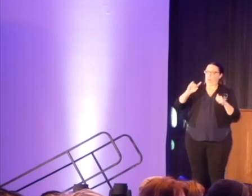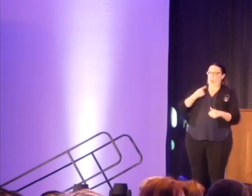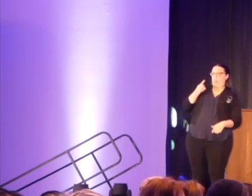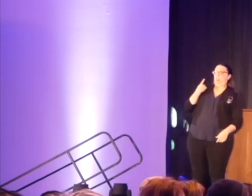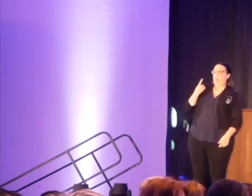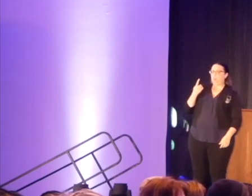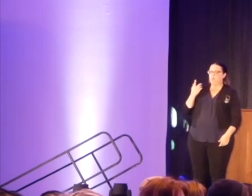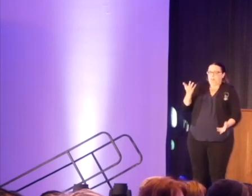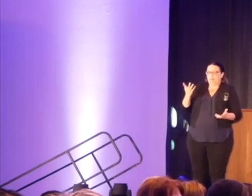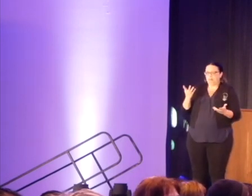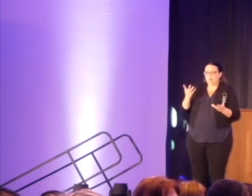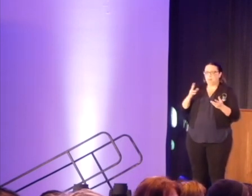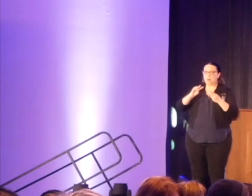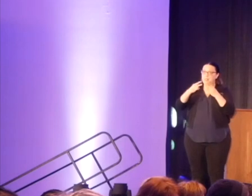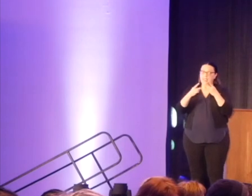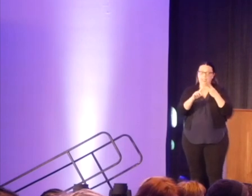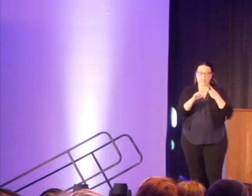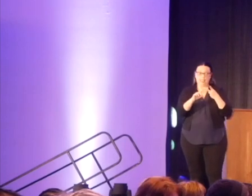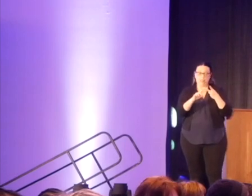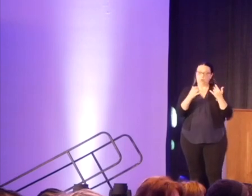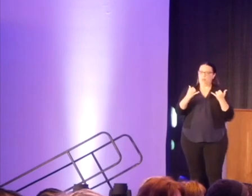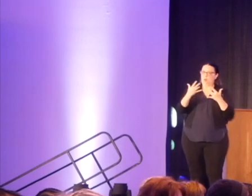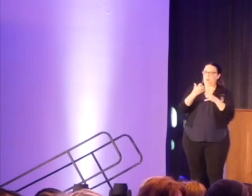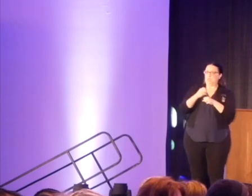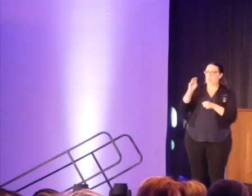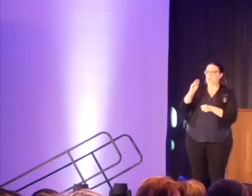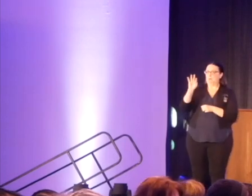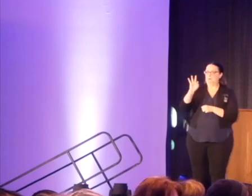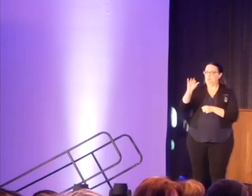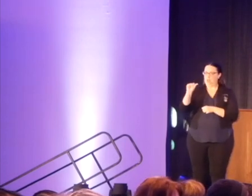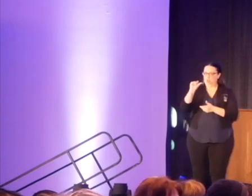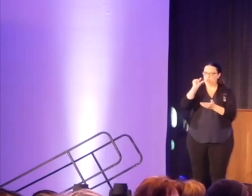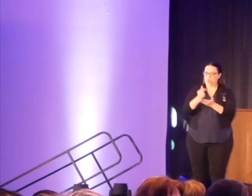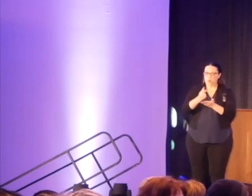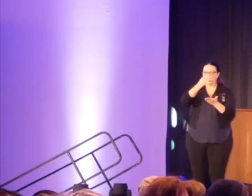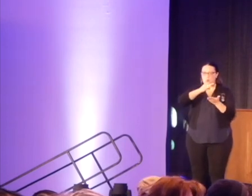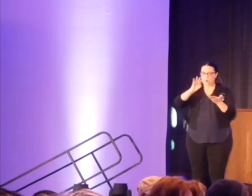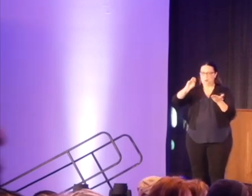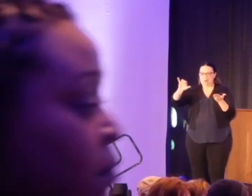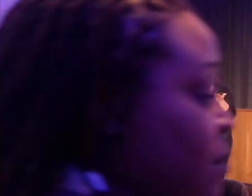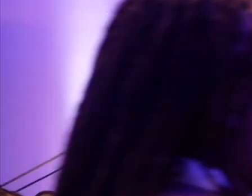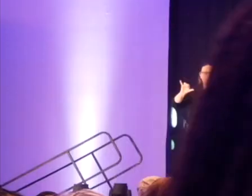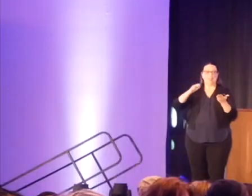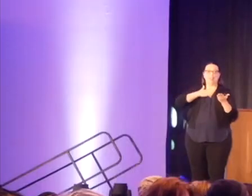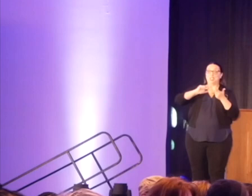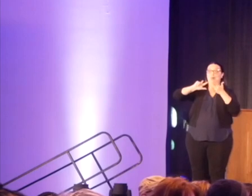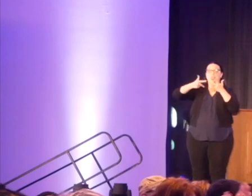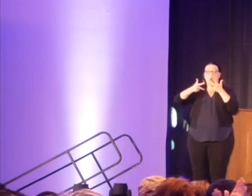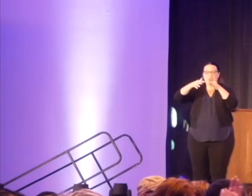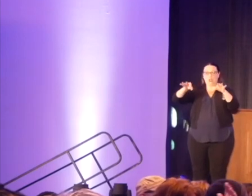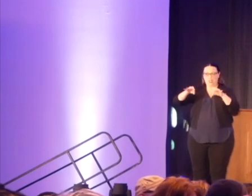My second thing will change is that I'm currently getting my MFA right now. I'm about to graduate in May, which is my third degree.